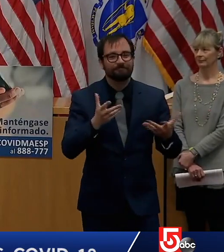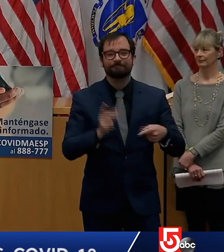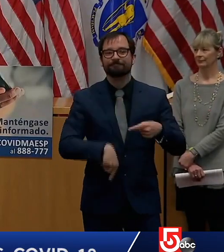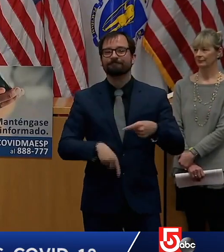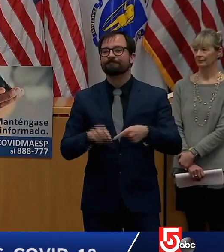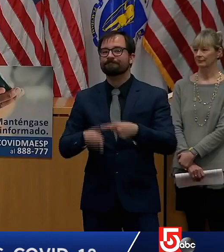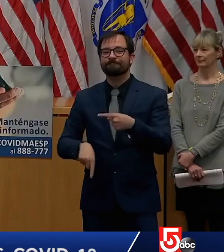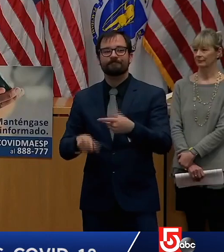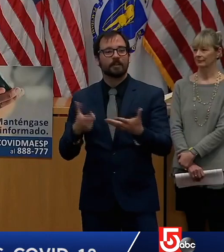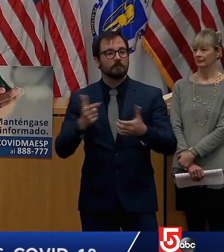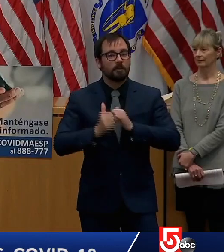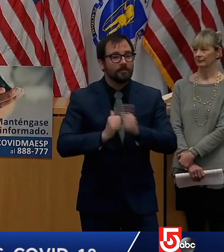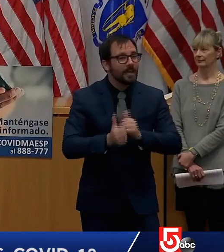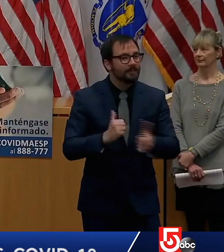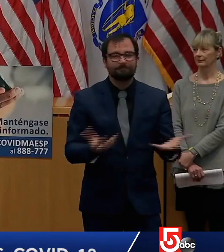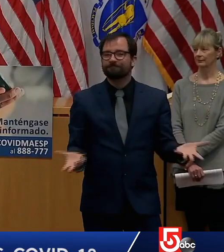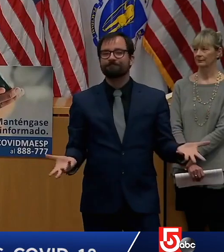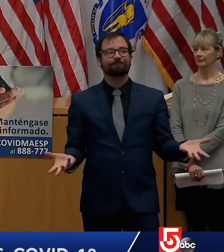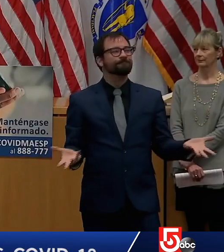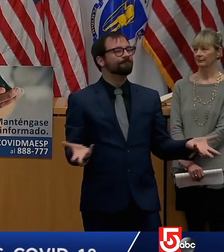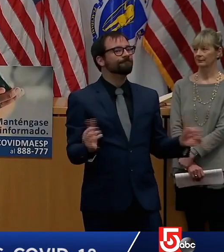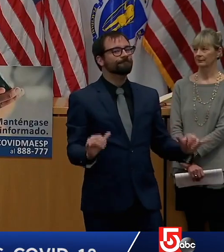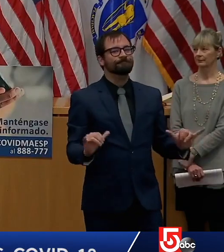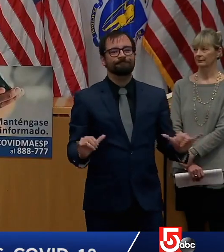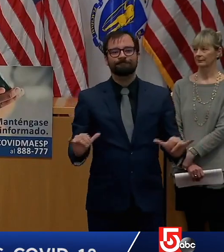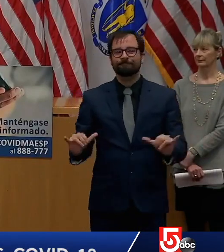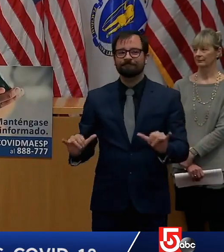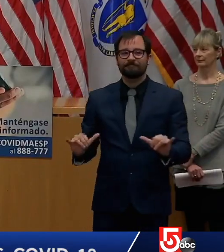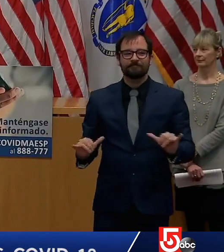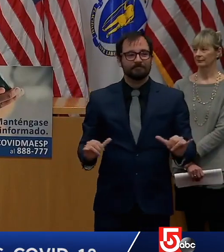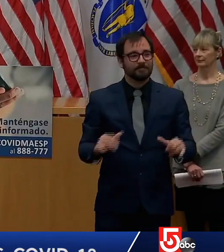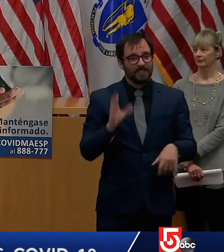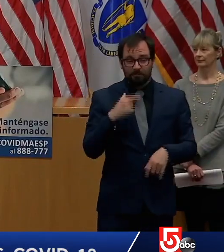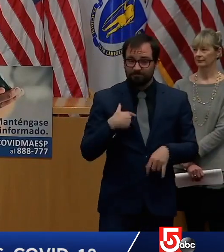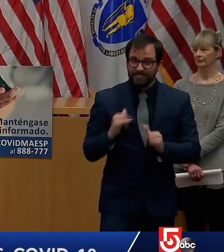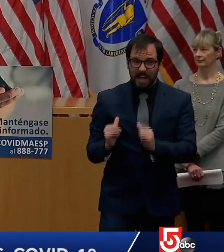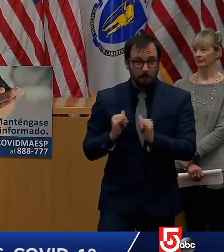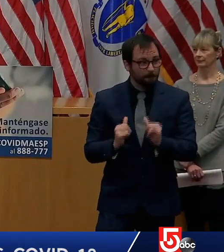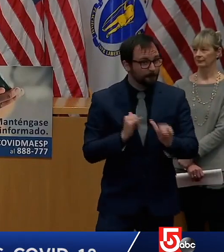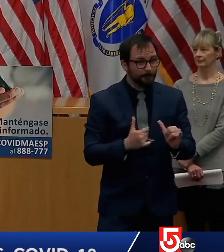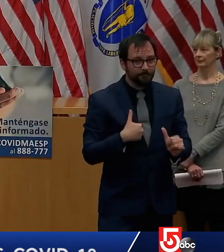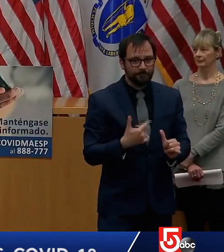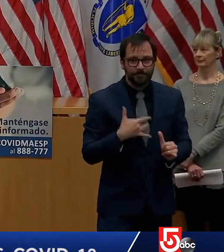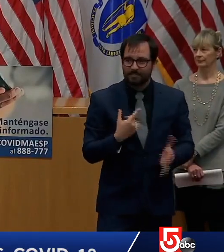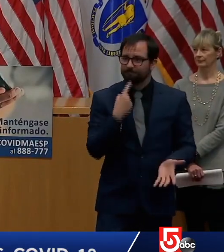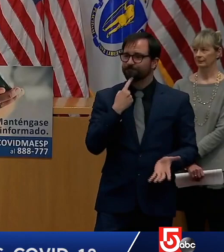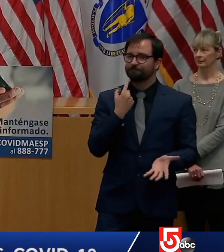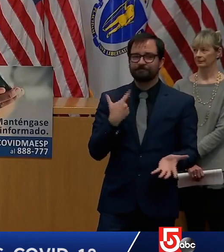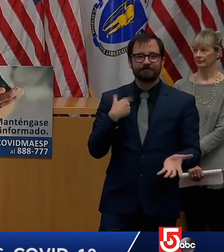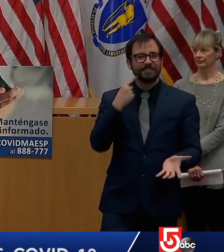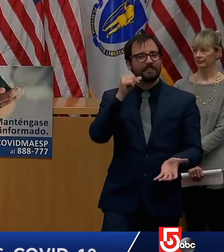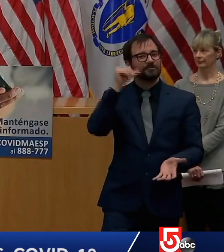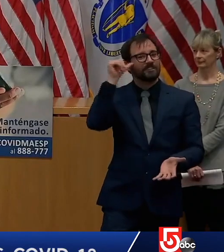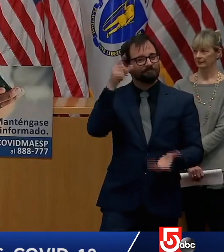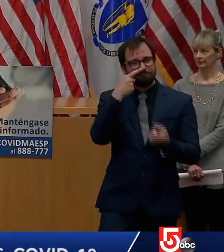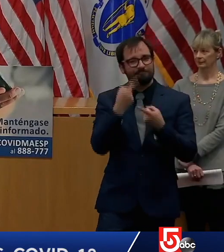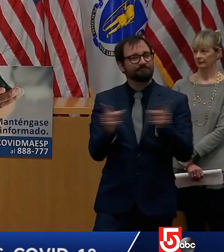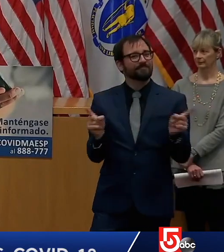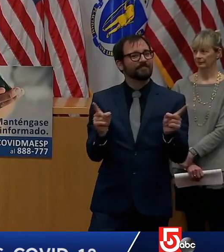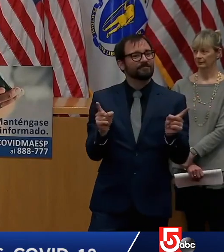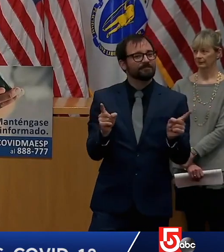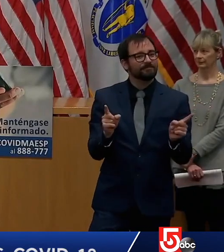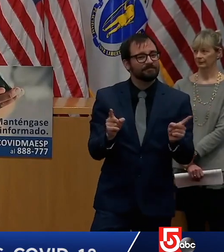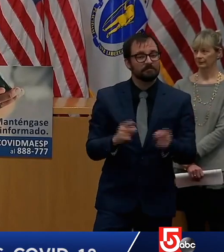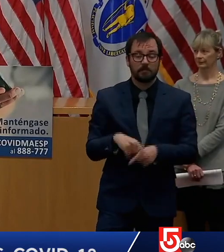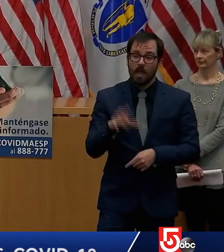like everybody else i was missing these things yesterday as well but i also got an email that helped me work through